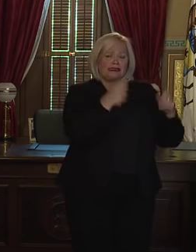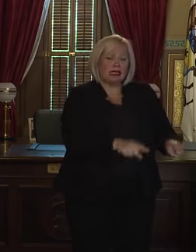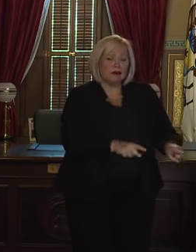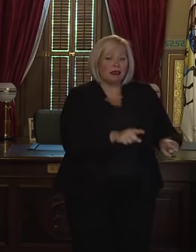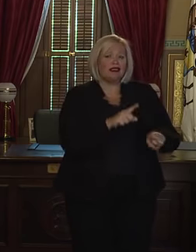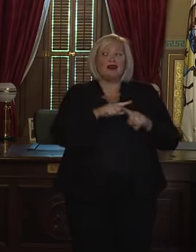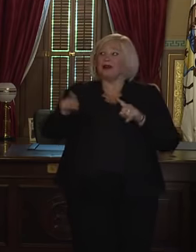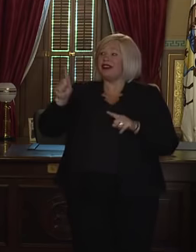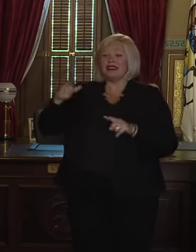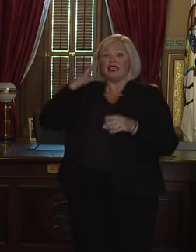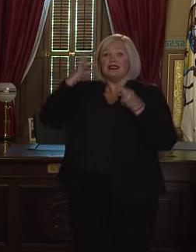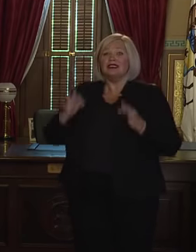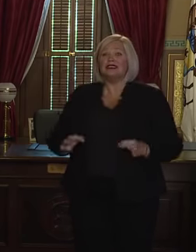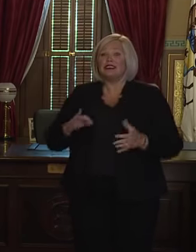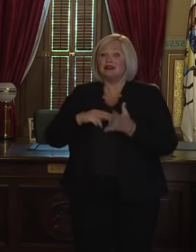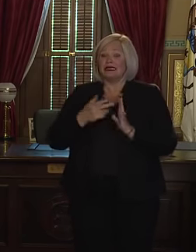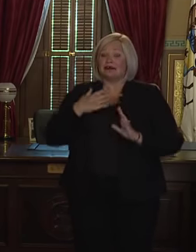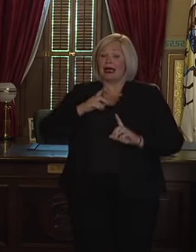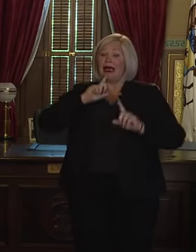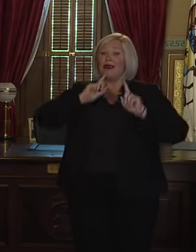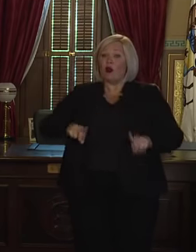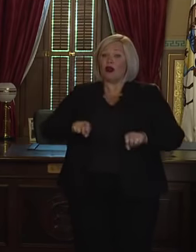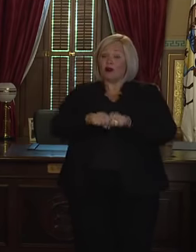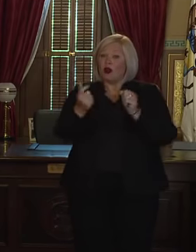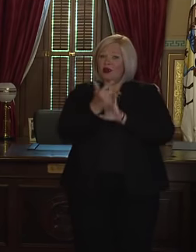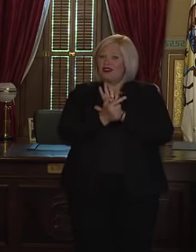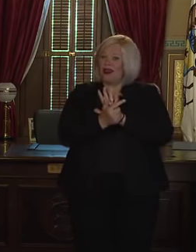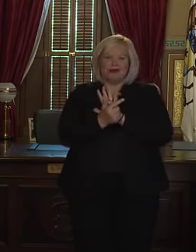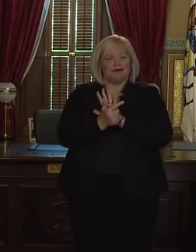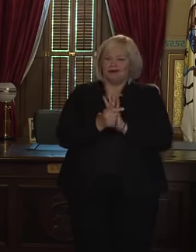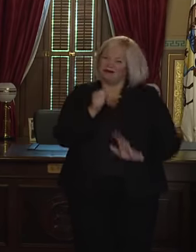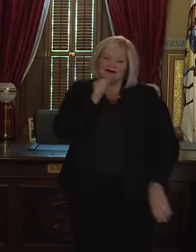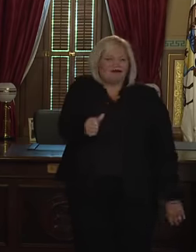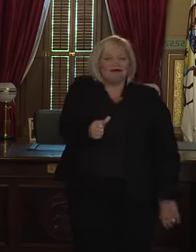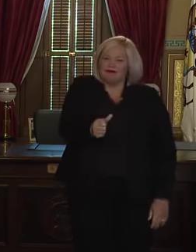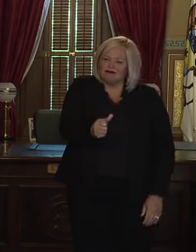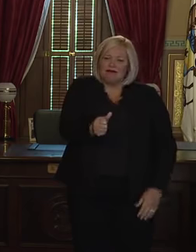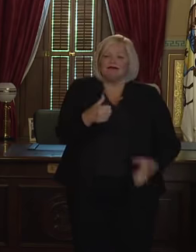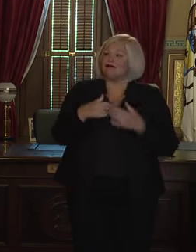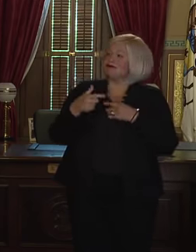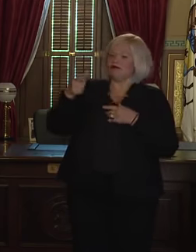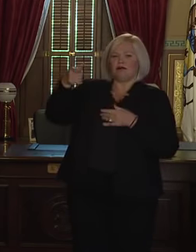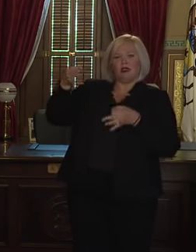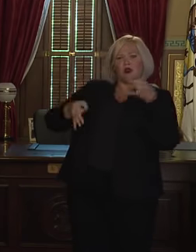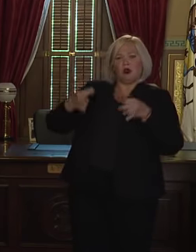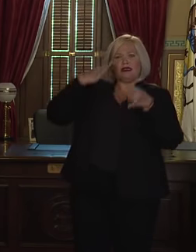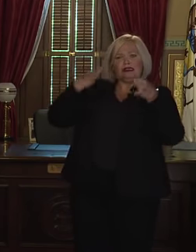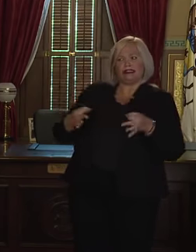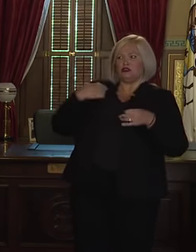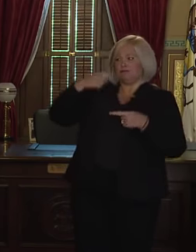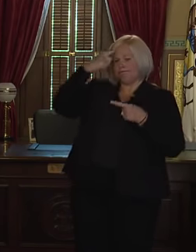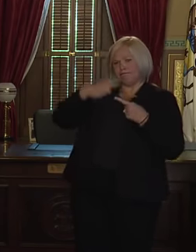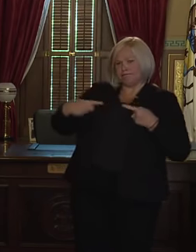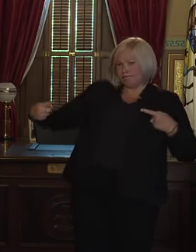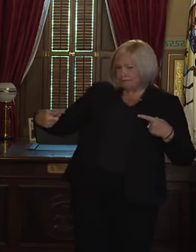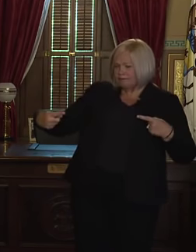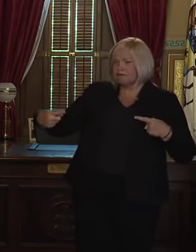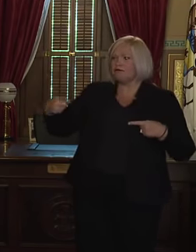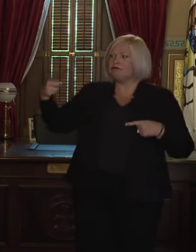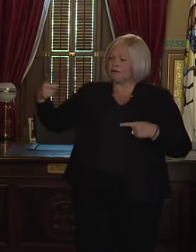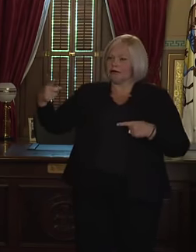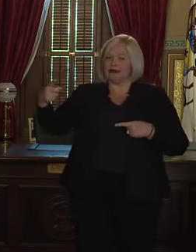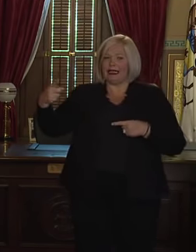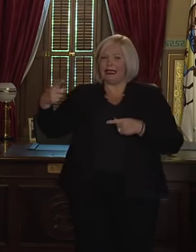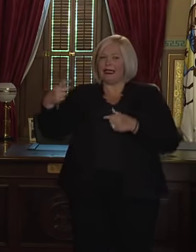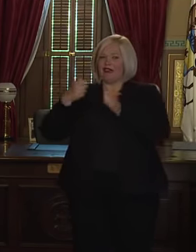is that the orders I issued violated the law. Although I disagree with the court's conclusion, they held the